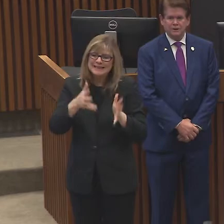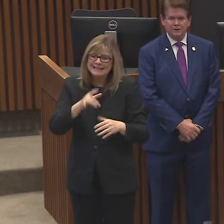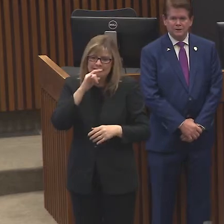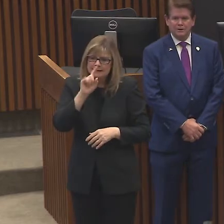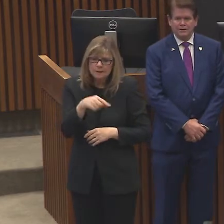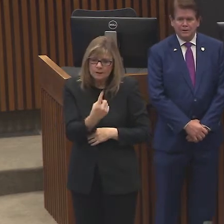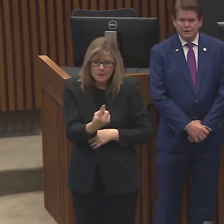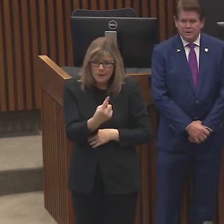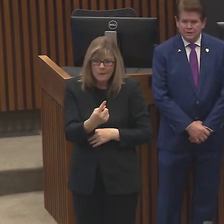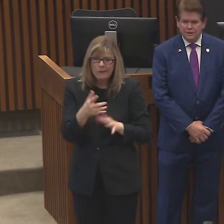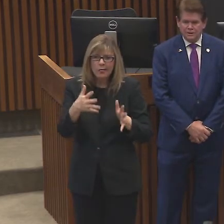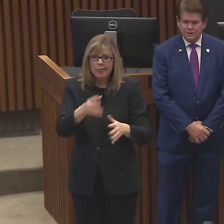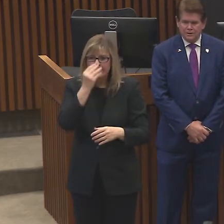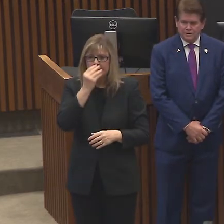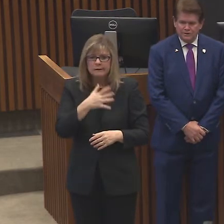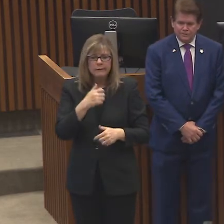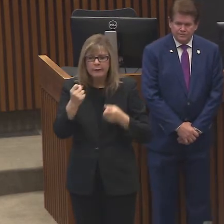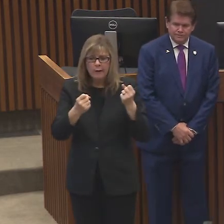think you had the last question.